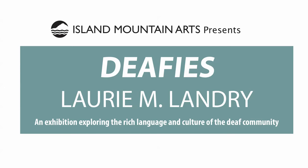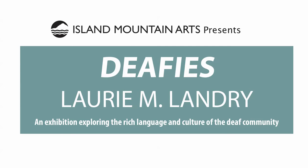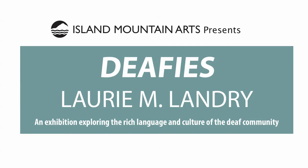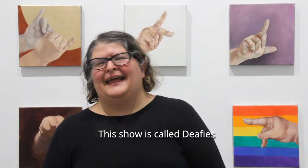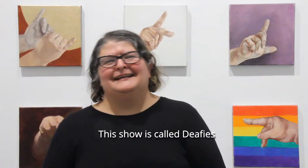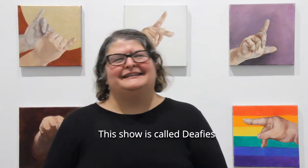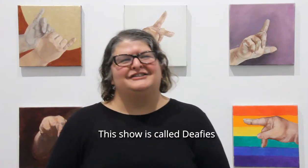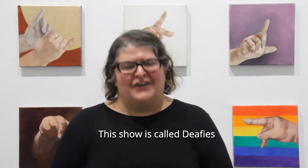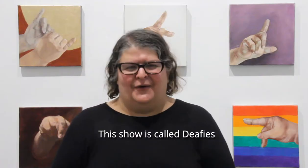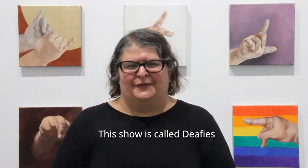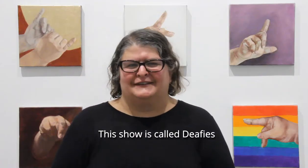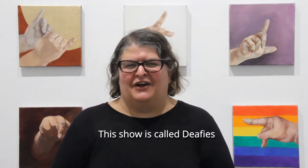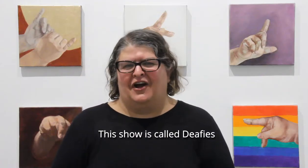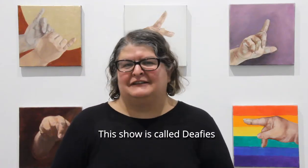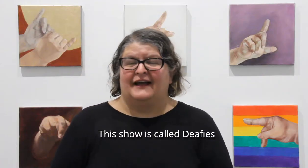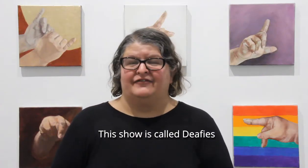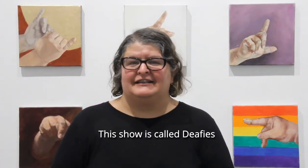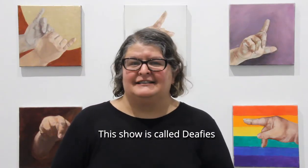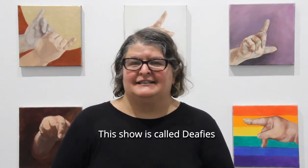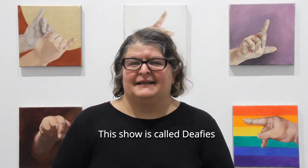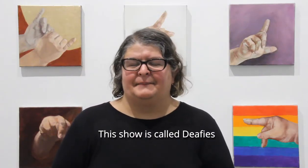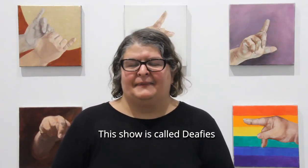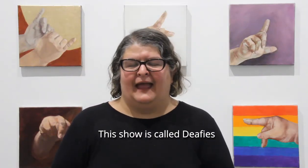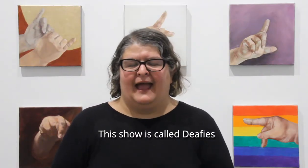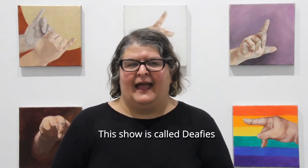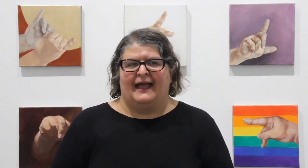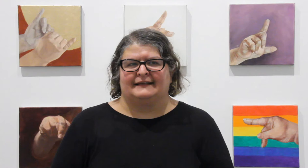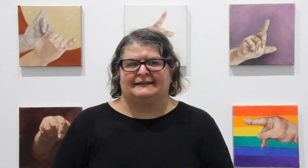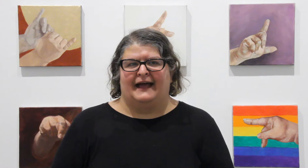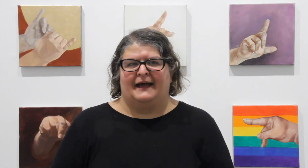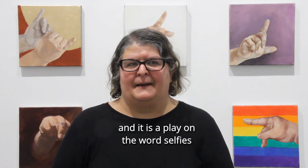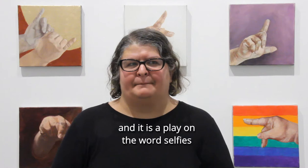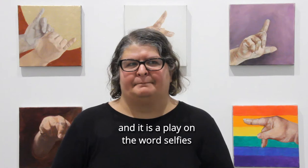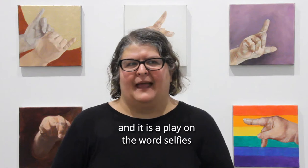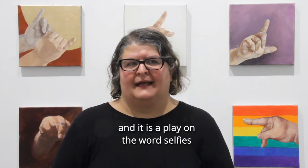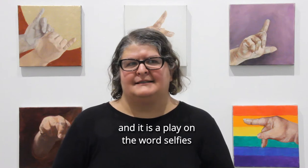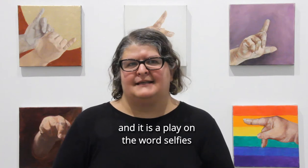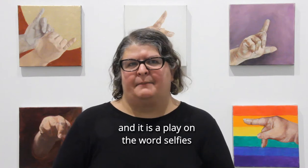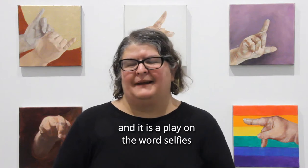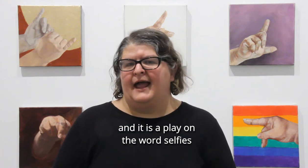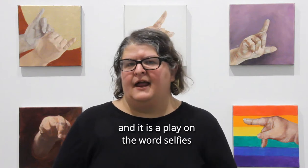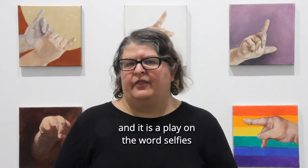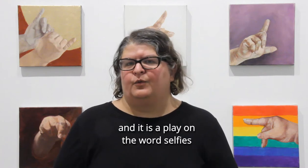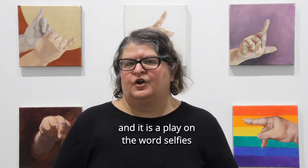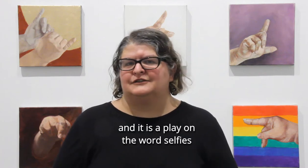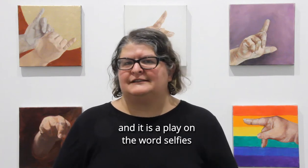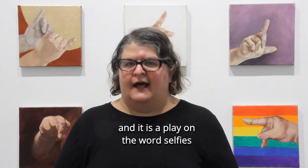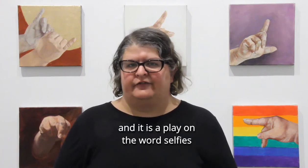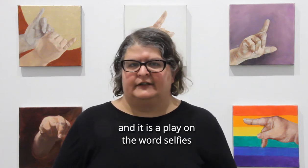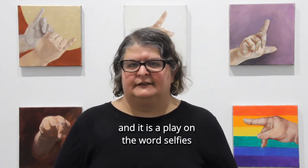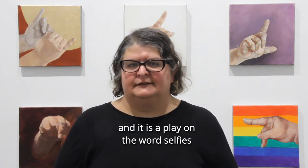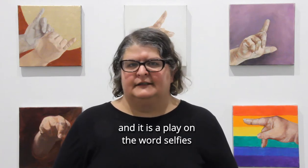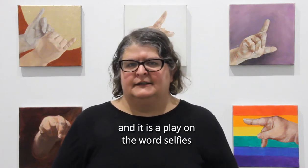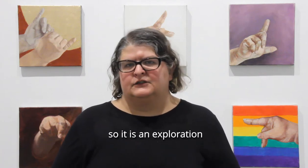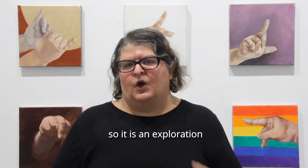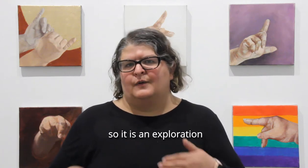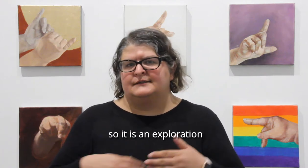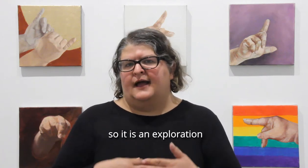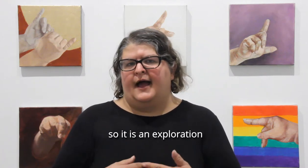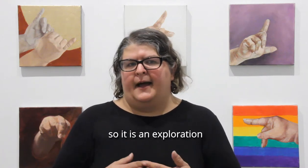This show is called Deaf East and it's a play on the world's surface. So it's an